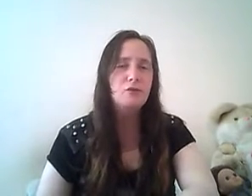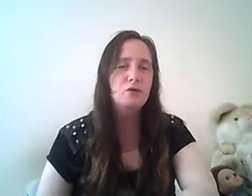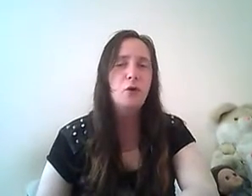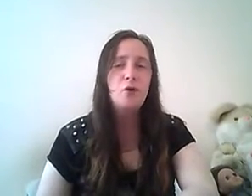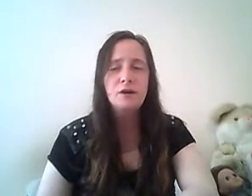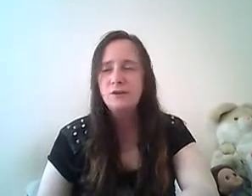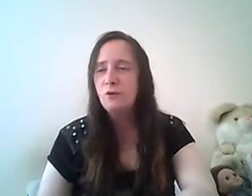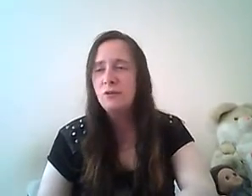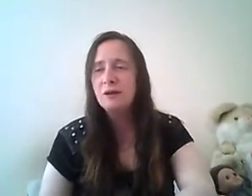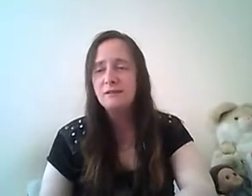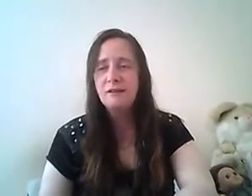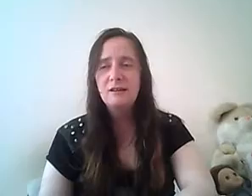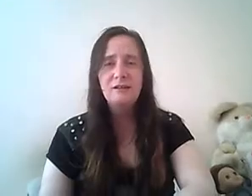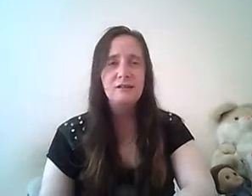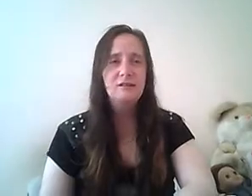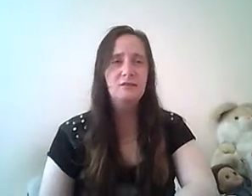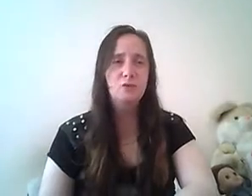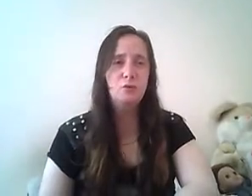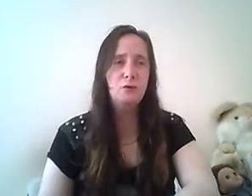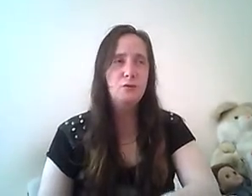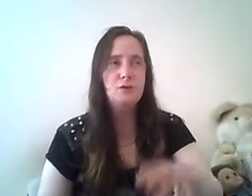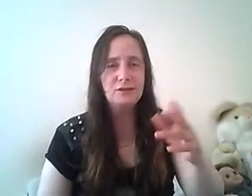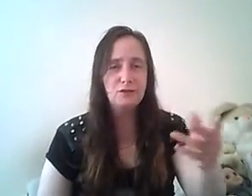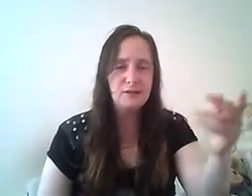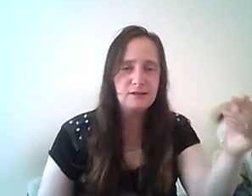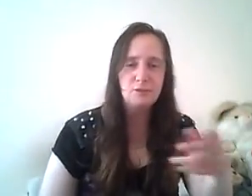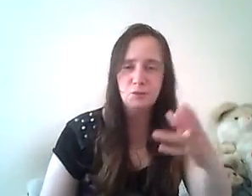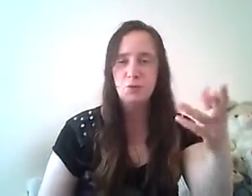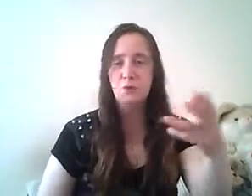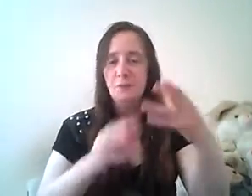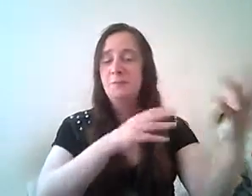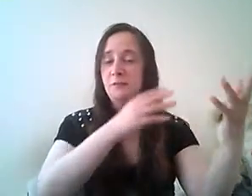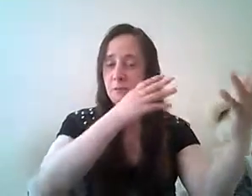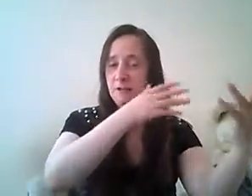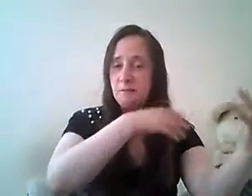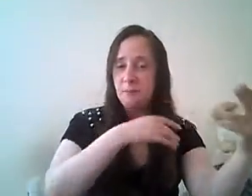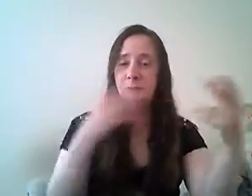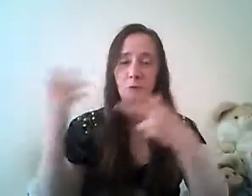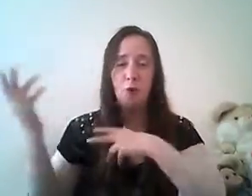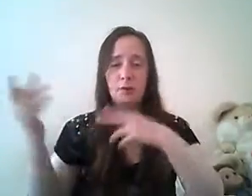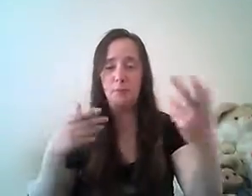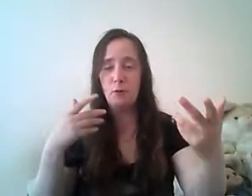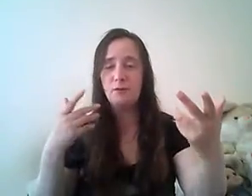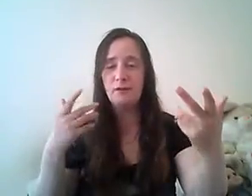talking and all that so done you do this you do this and now they've seen them dating it but they'm talking about it